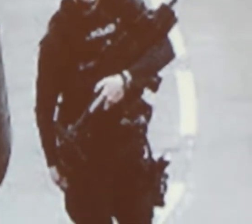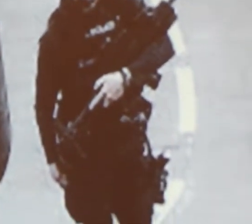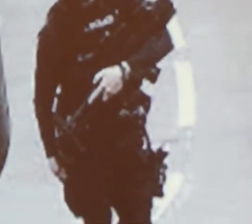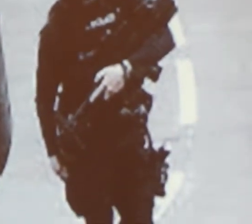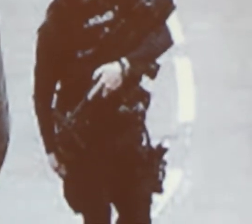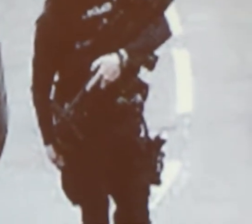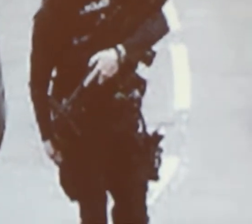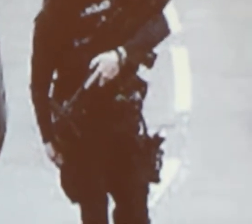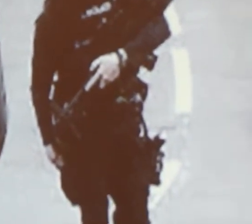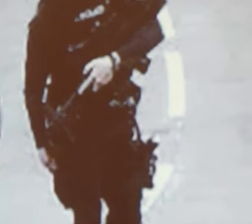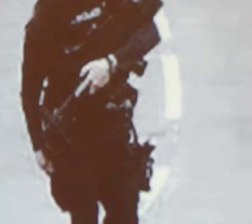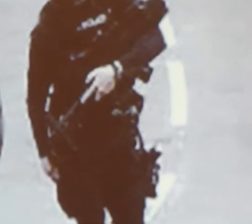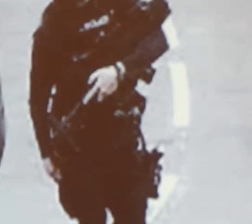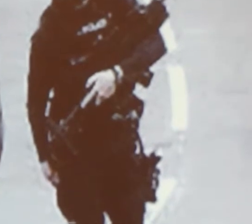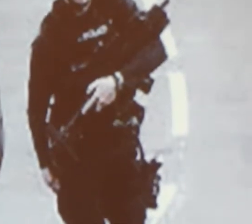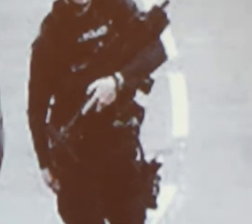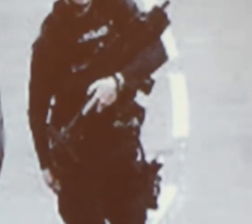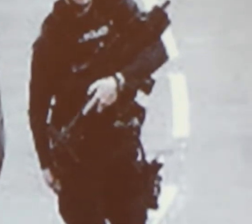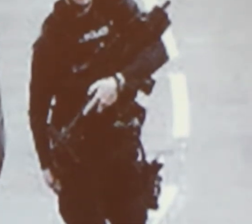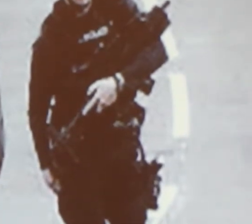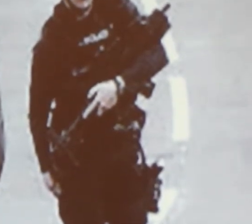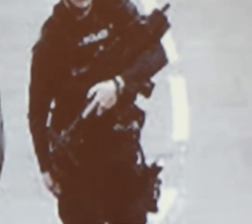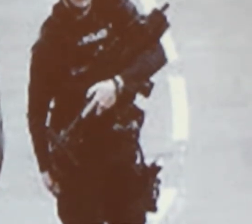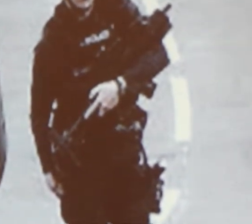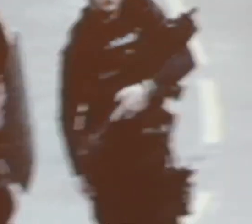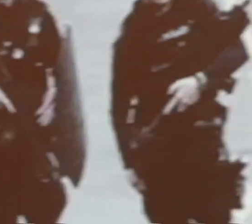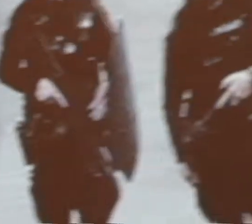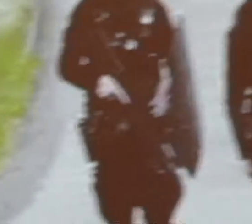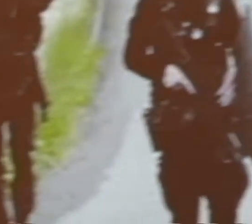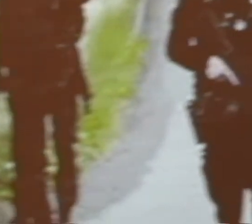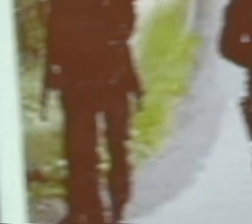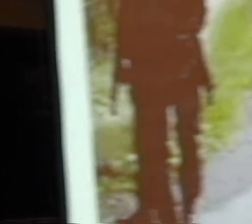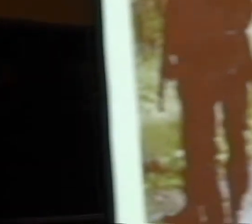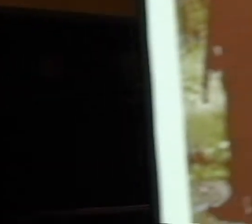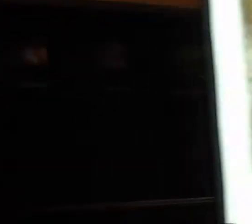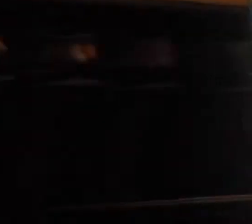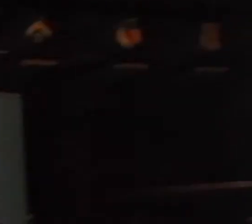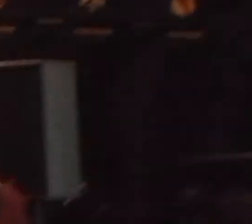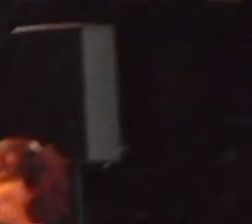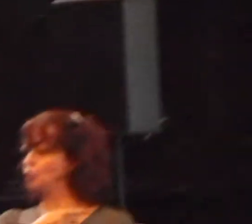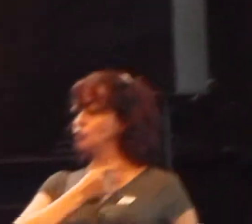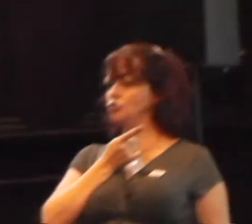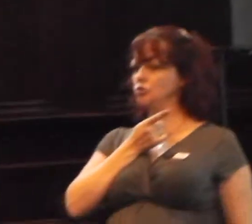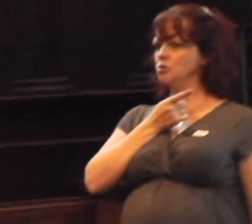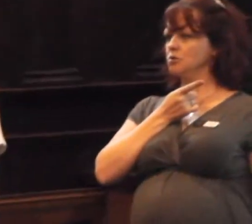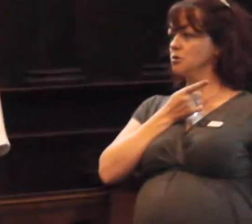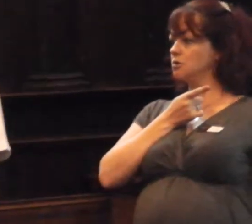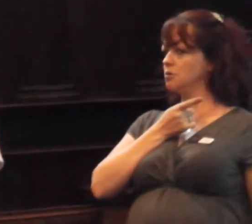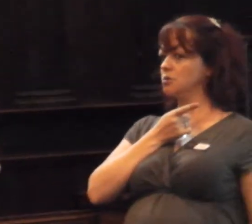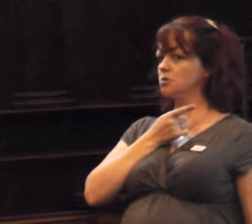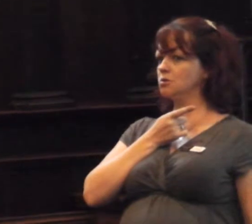How many are surprised, that we would send, fire officers, to arrest somebody with a knife?